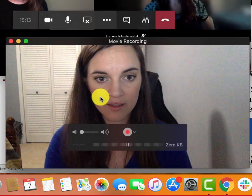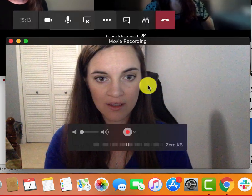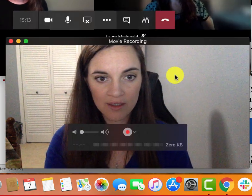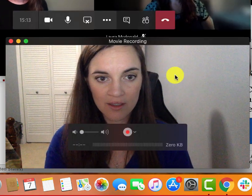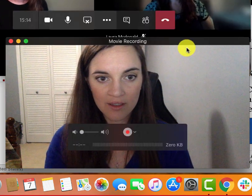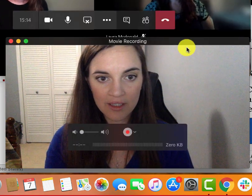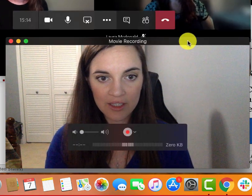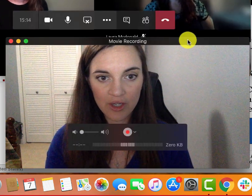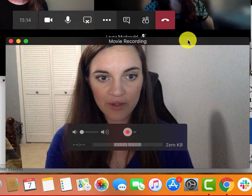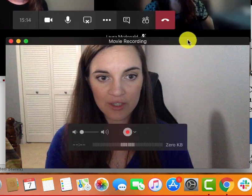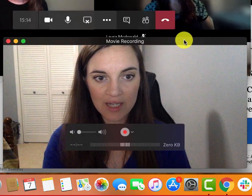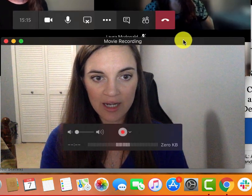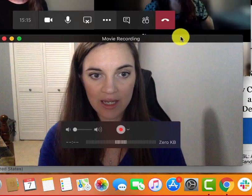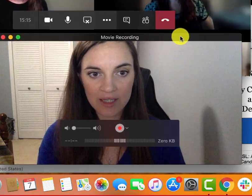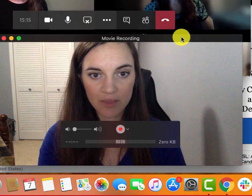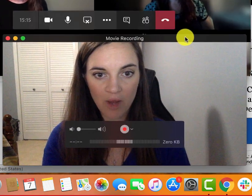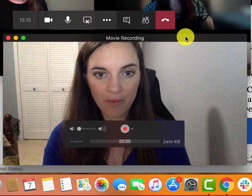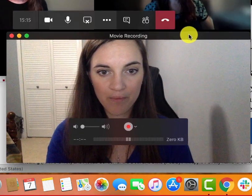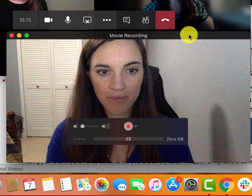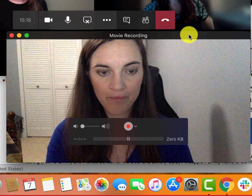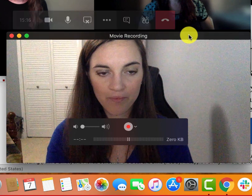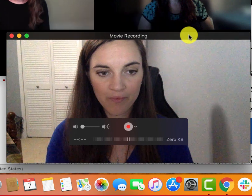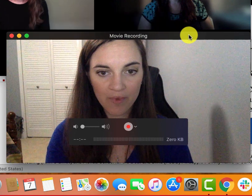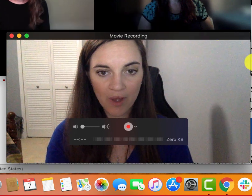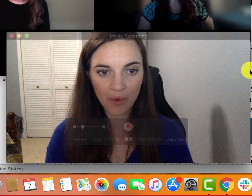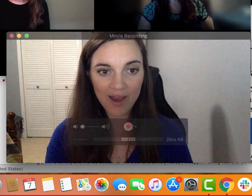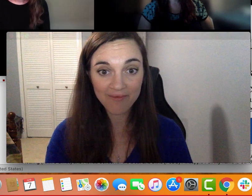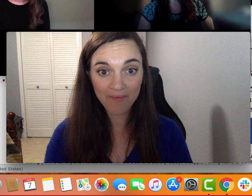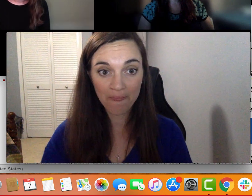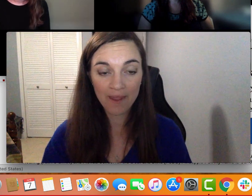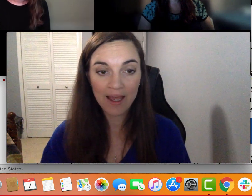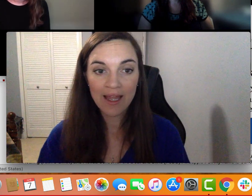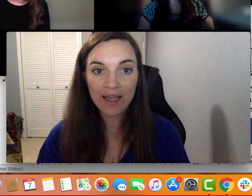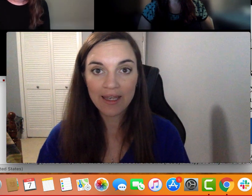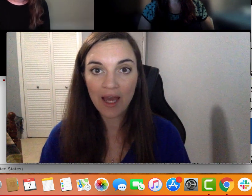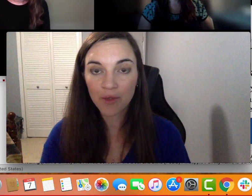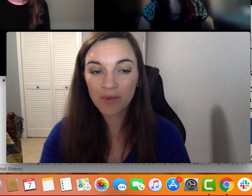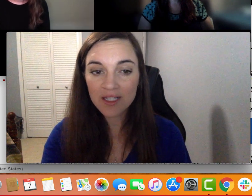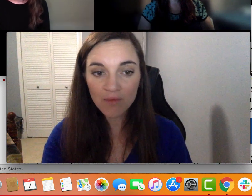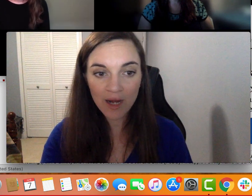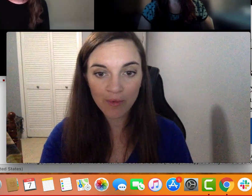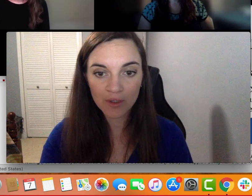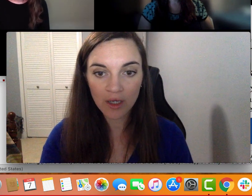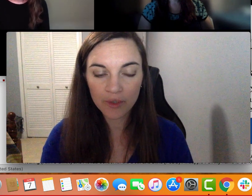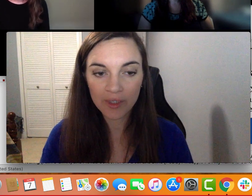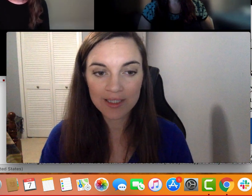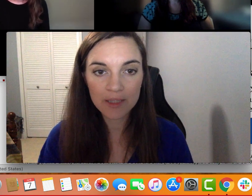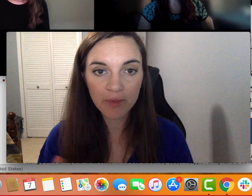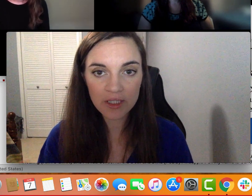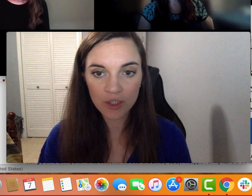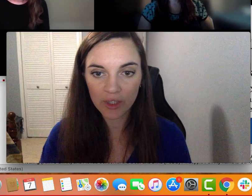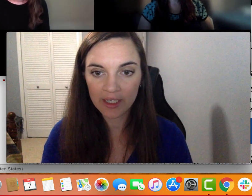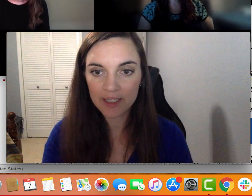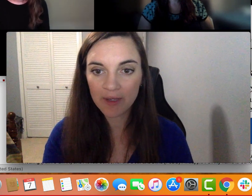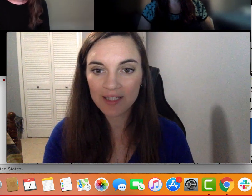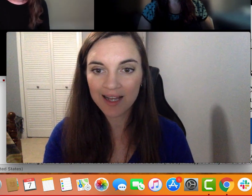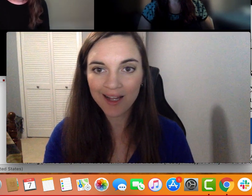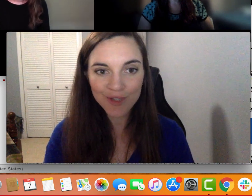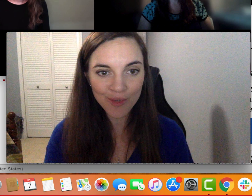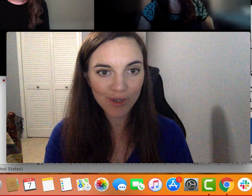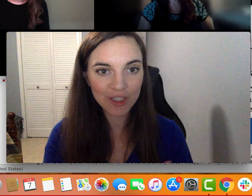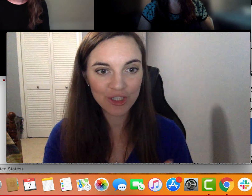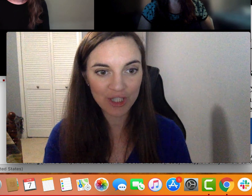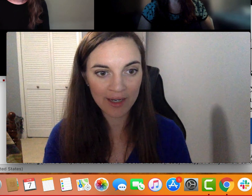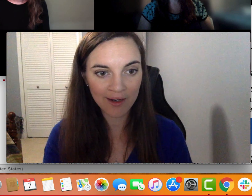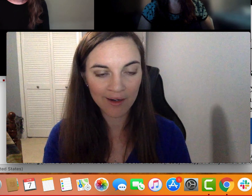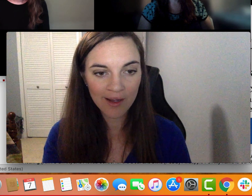each other signing as well. Okay. Now, the reason why we're not doing a split screen is because I